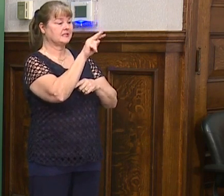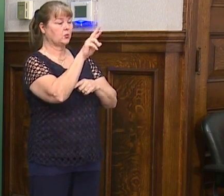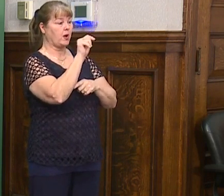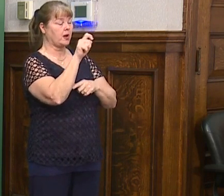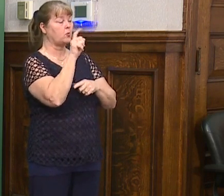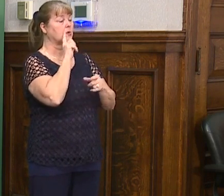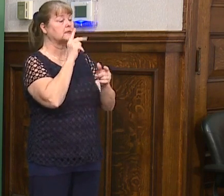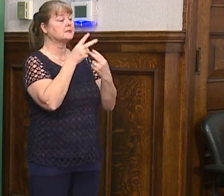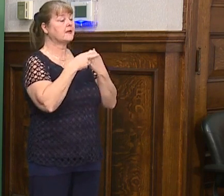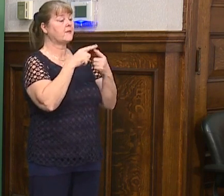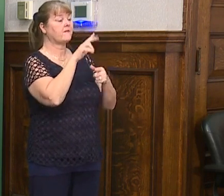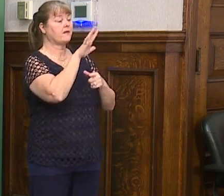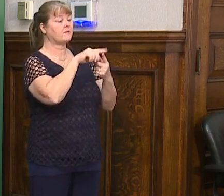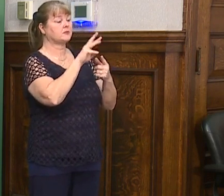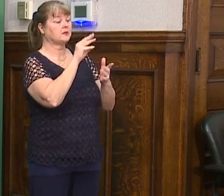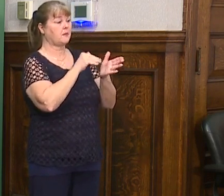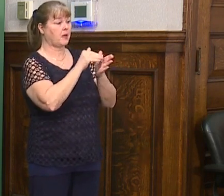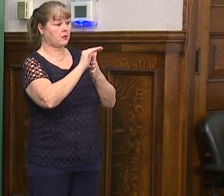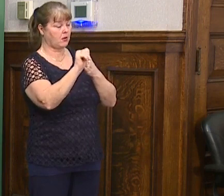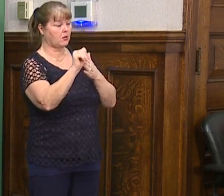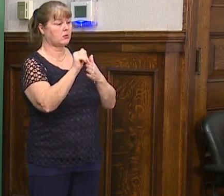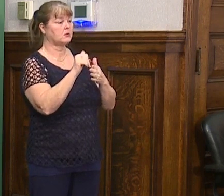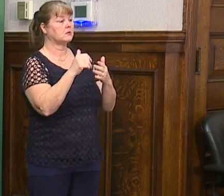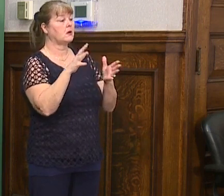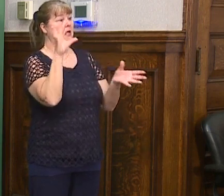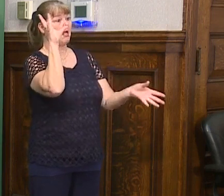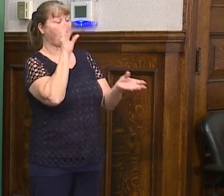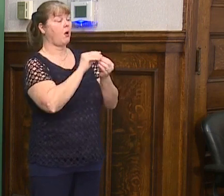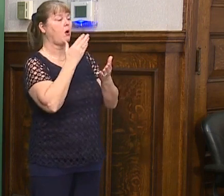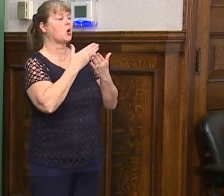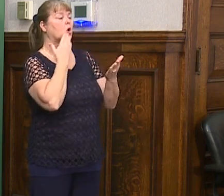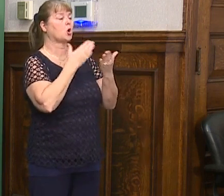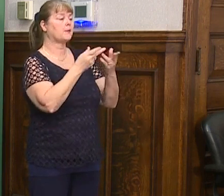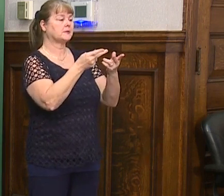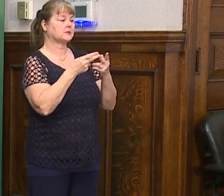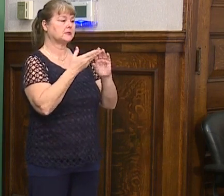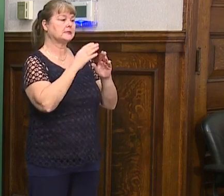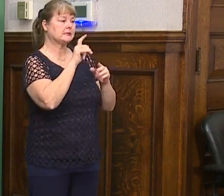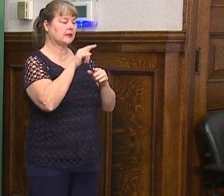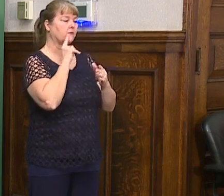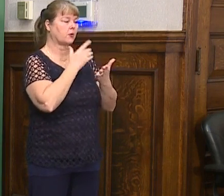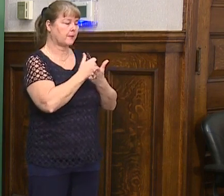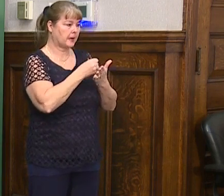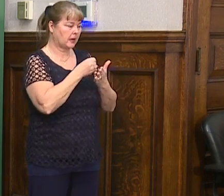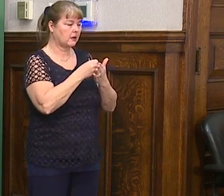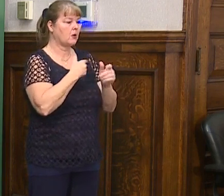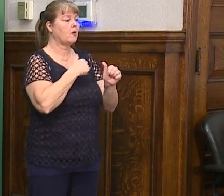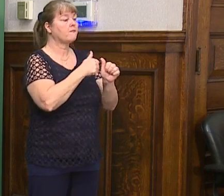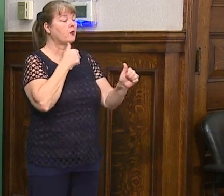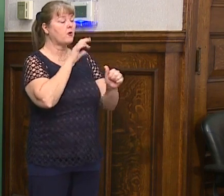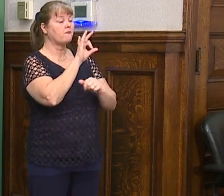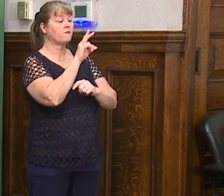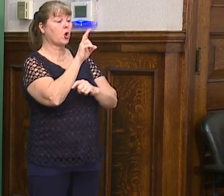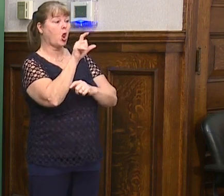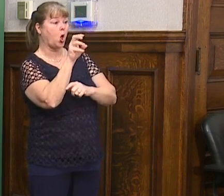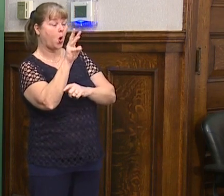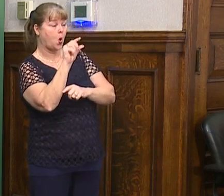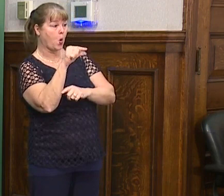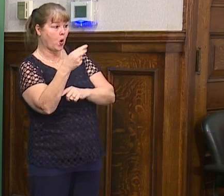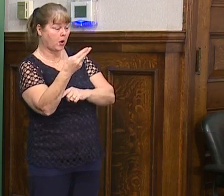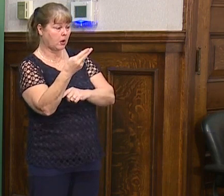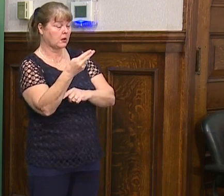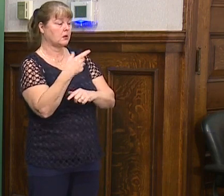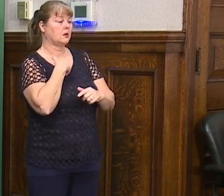So if you add all that stuff up, the city's in pretty good position. What I'm desperately trying to do is avoid furloughs. I do not want to disrupt